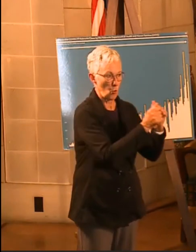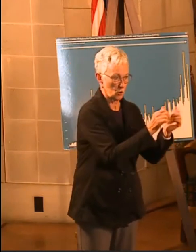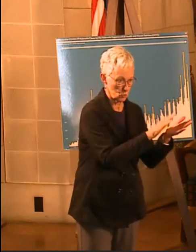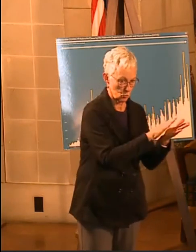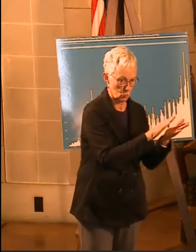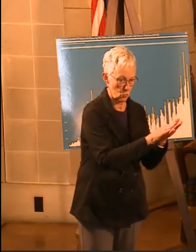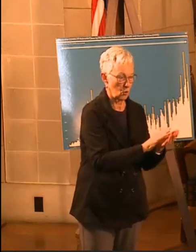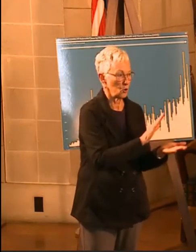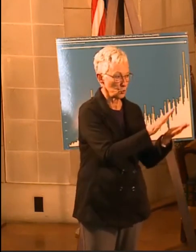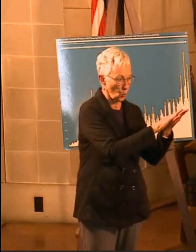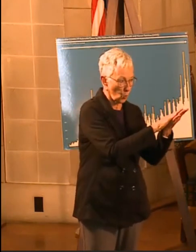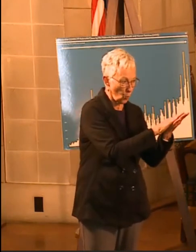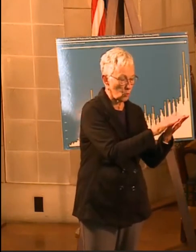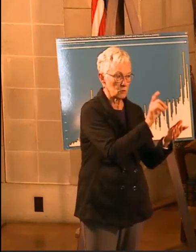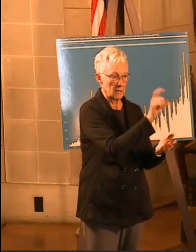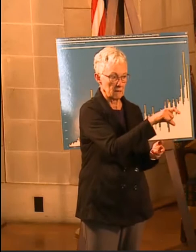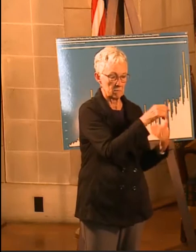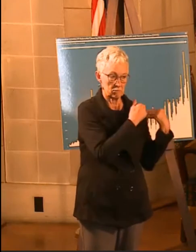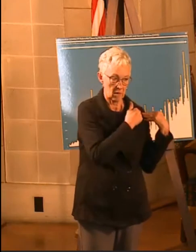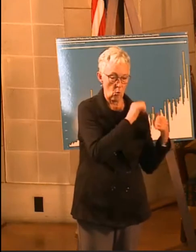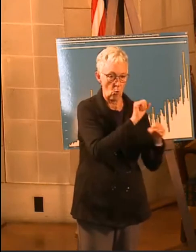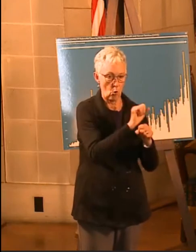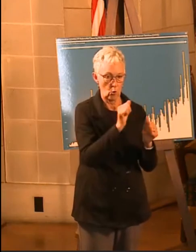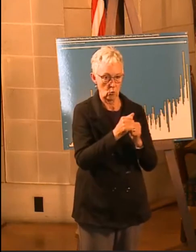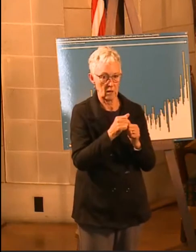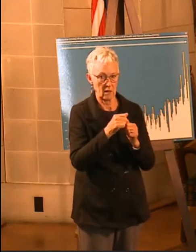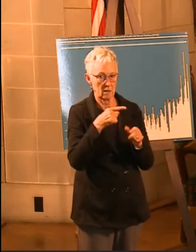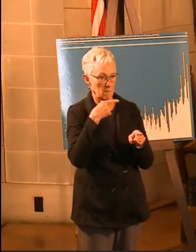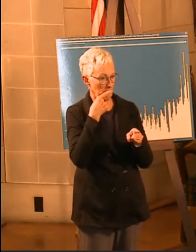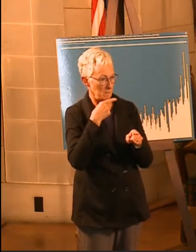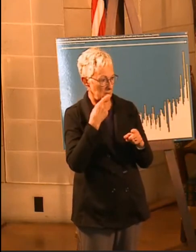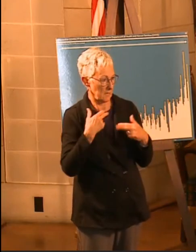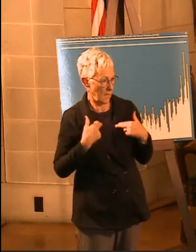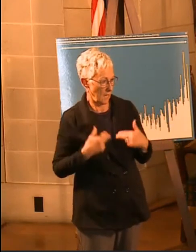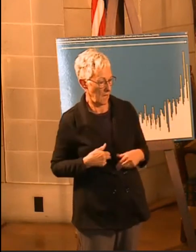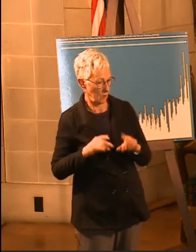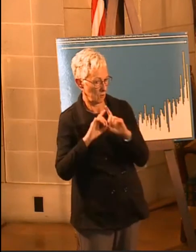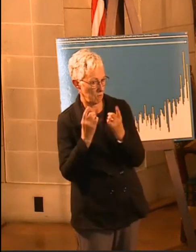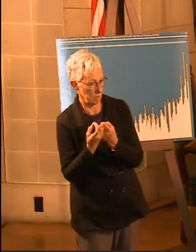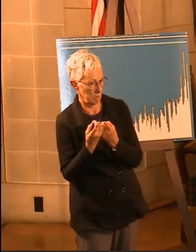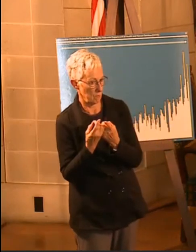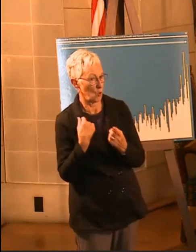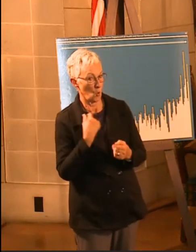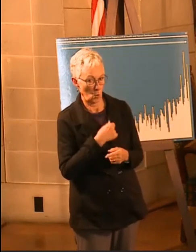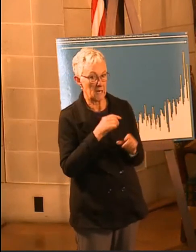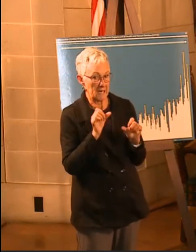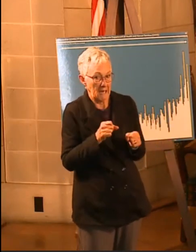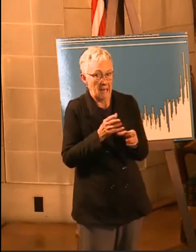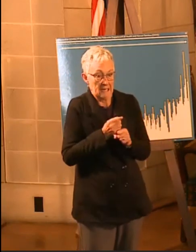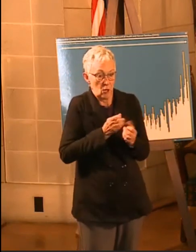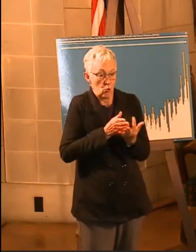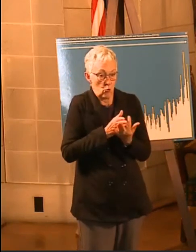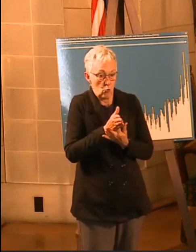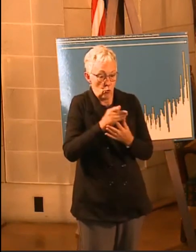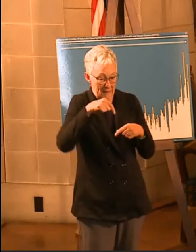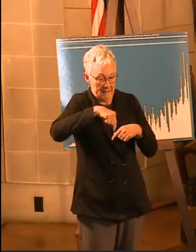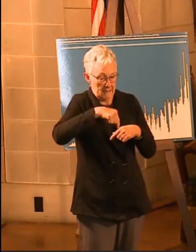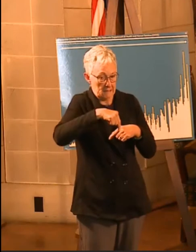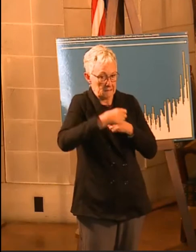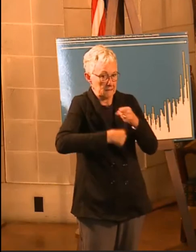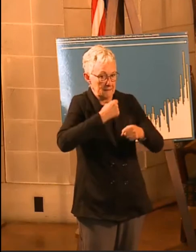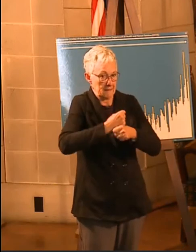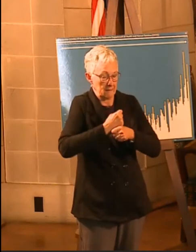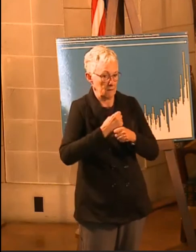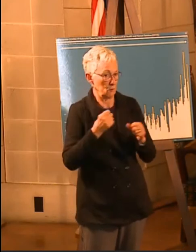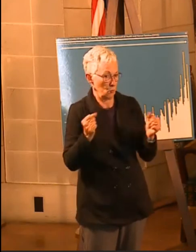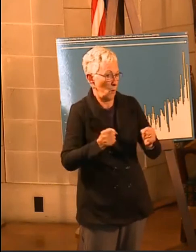public health officials. We can get through this winter, but it's going to be tougher than I think even I wanted, anyone wanted. I want kids in